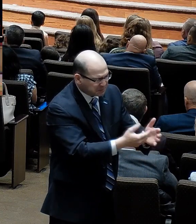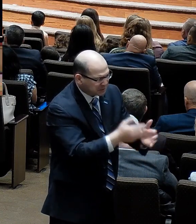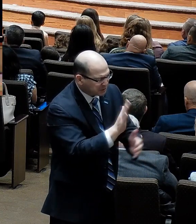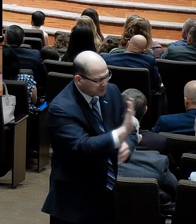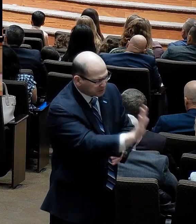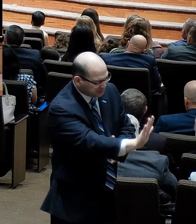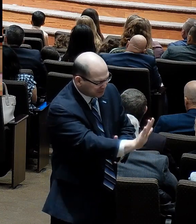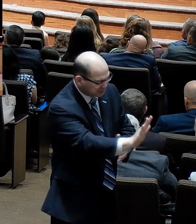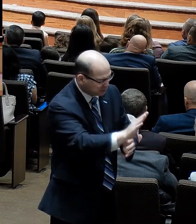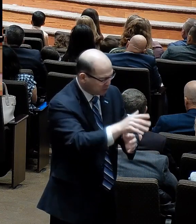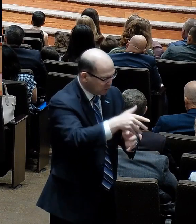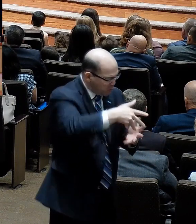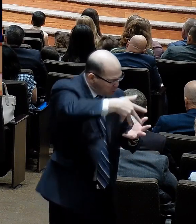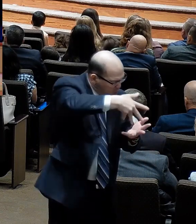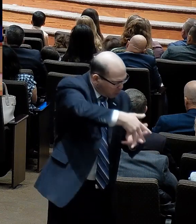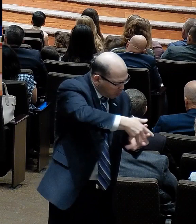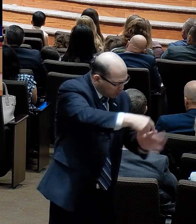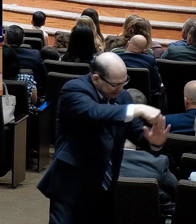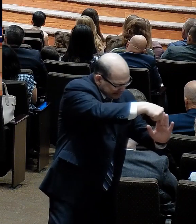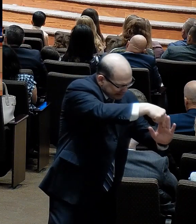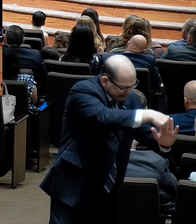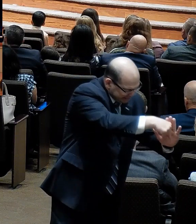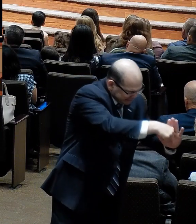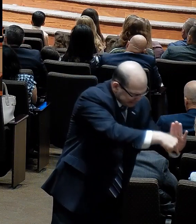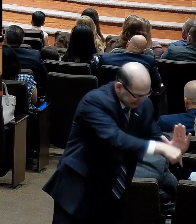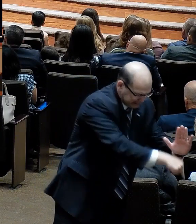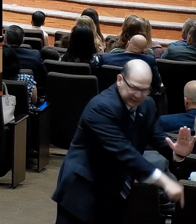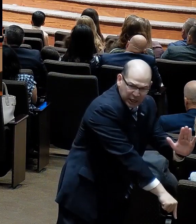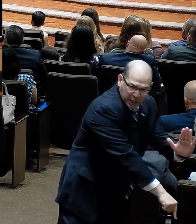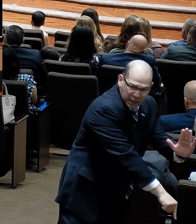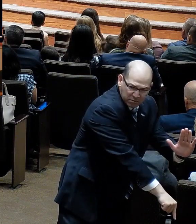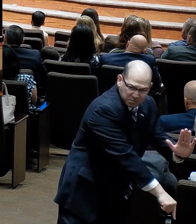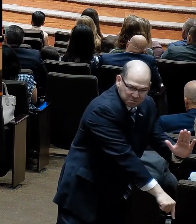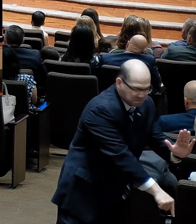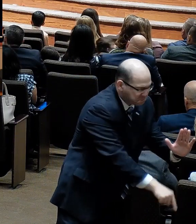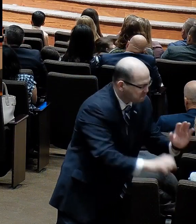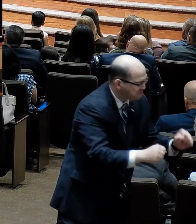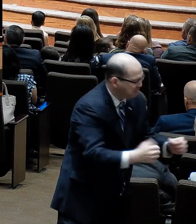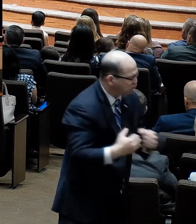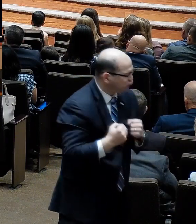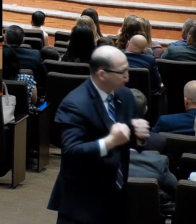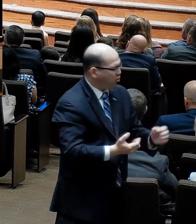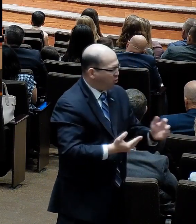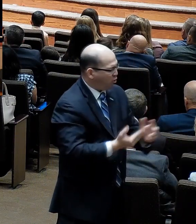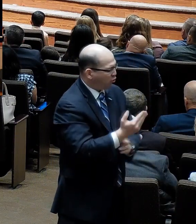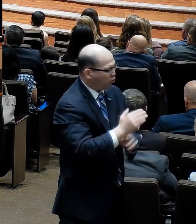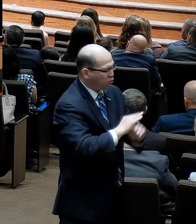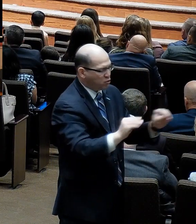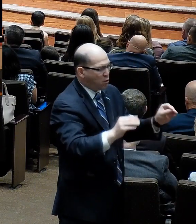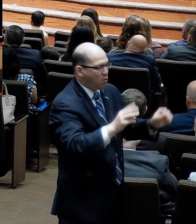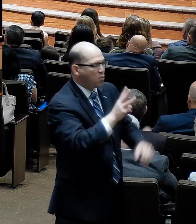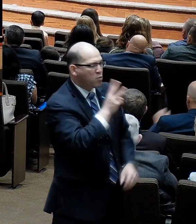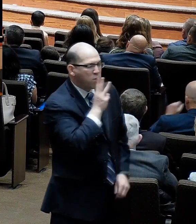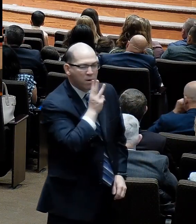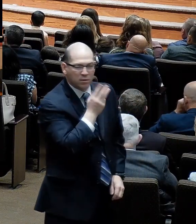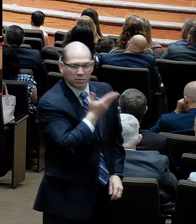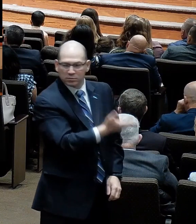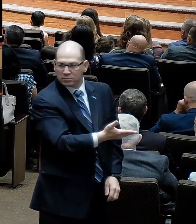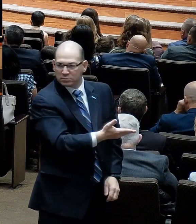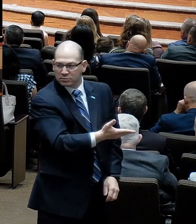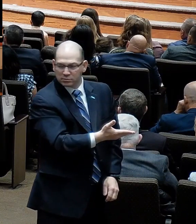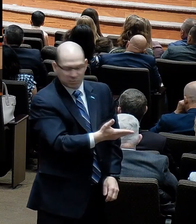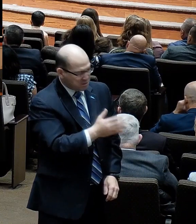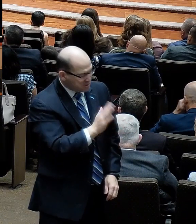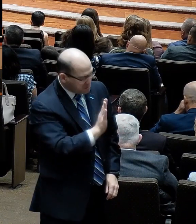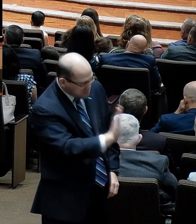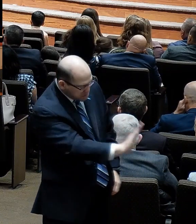under the no rain, the parched conditions, my trees are flourishing. Why? Because they are finding moisture at greater